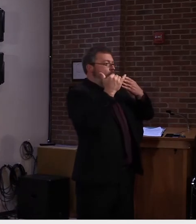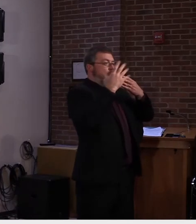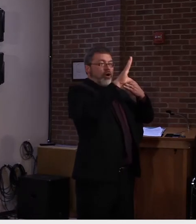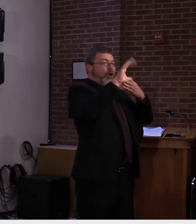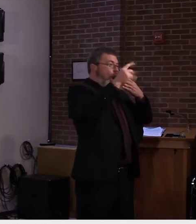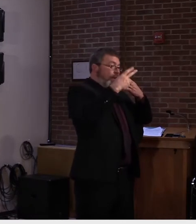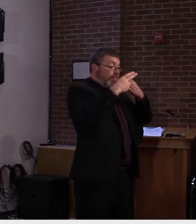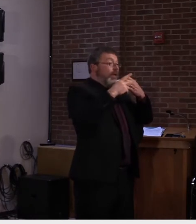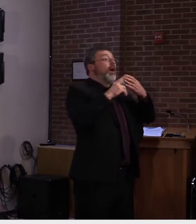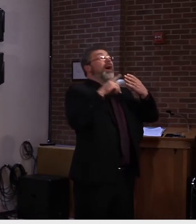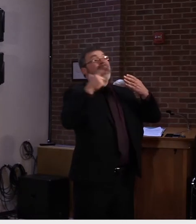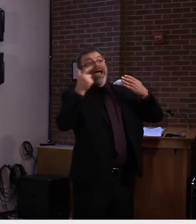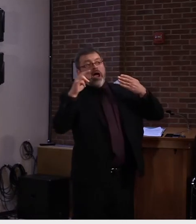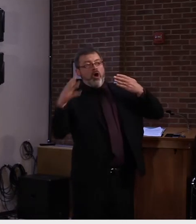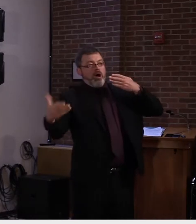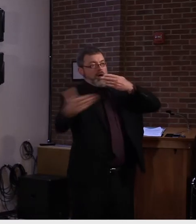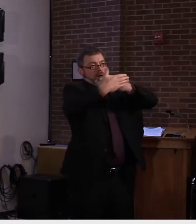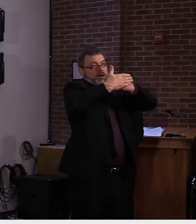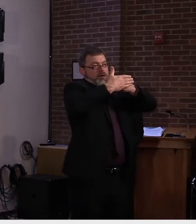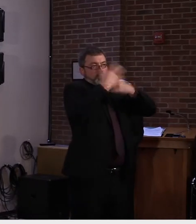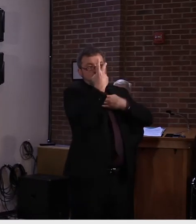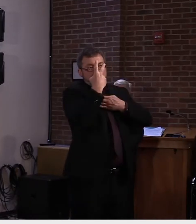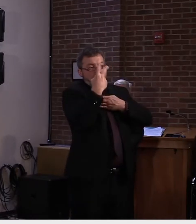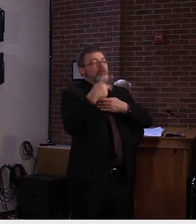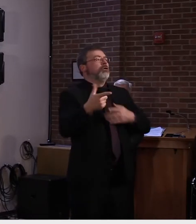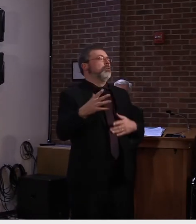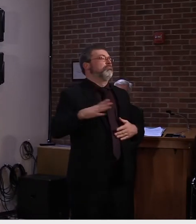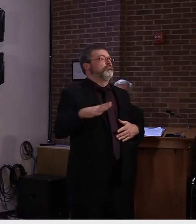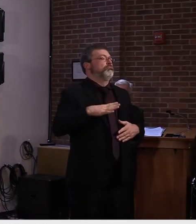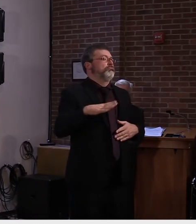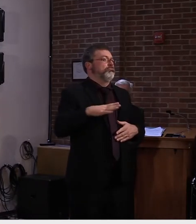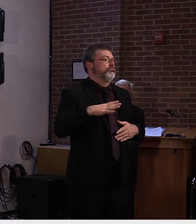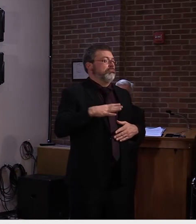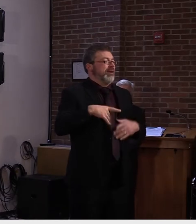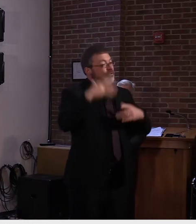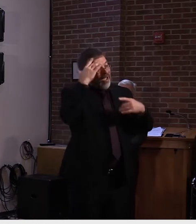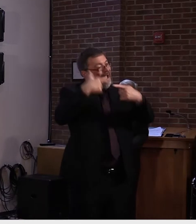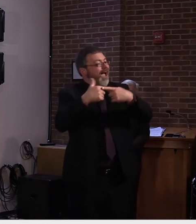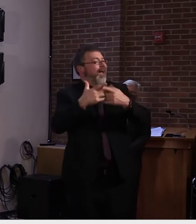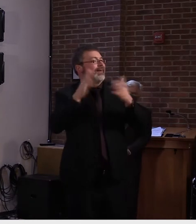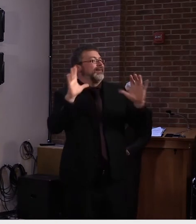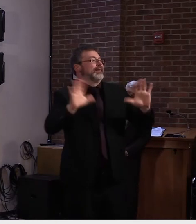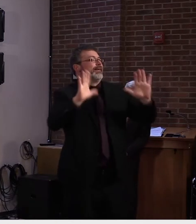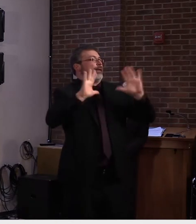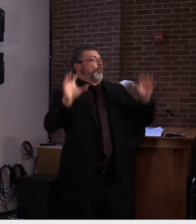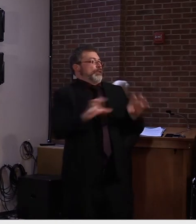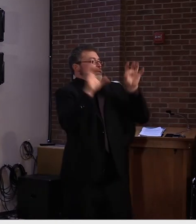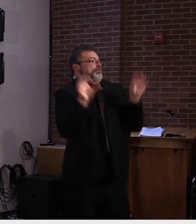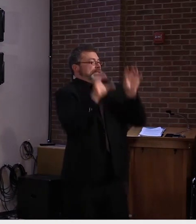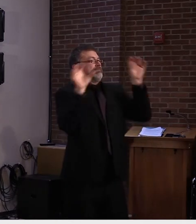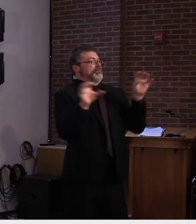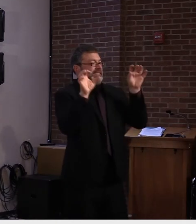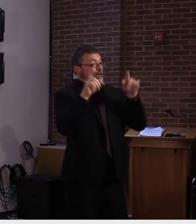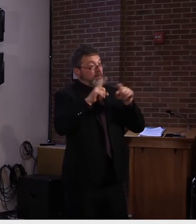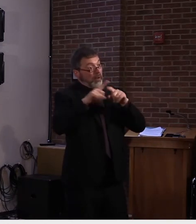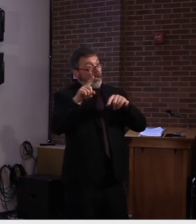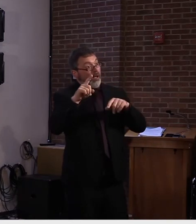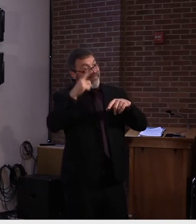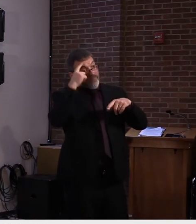every other study that's ever been done in the scientific world. We basically look for people to,